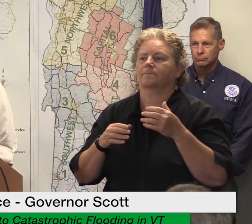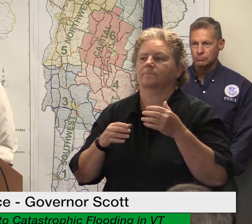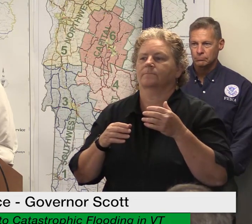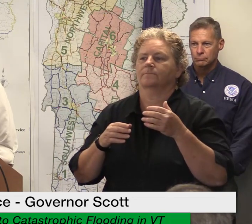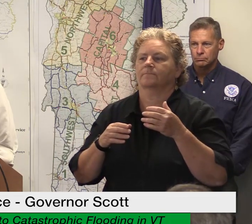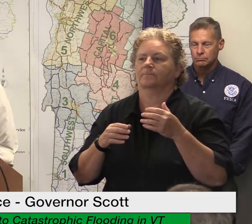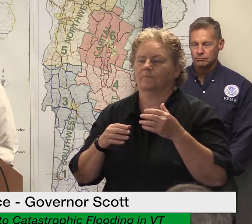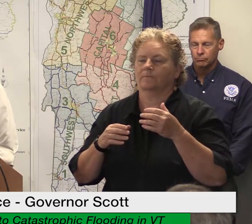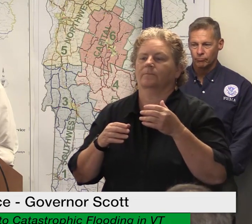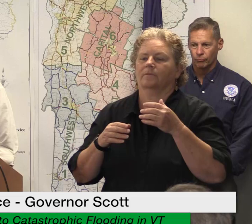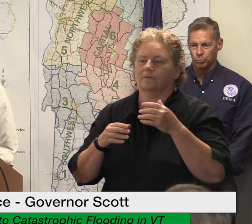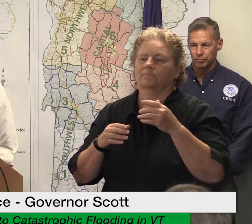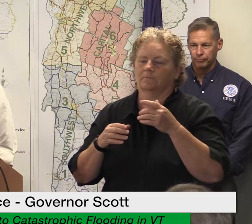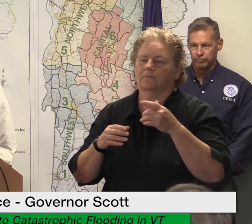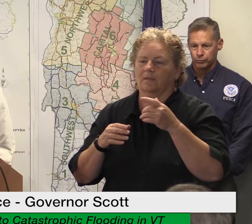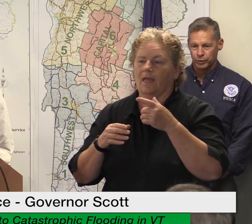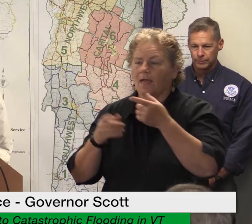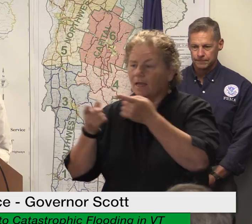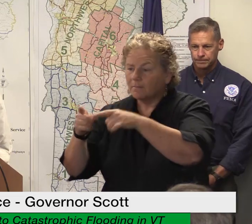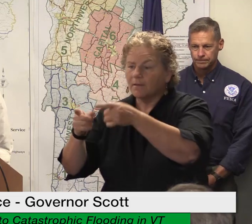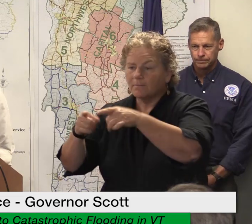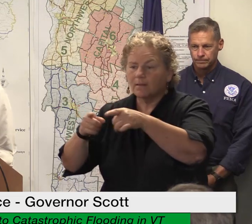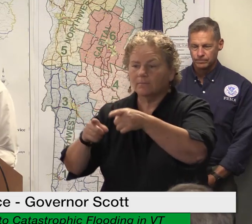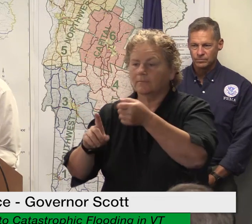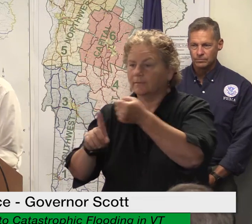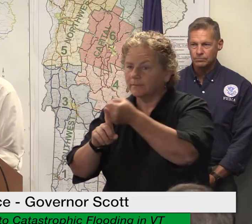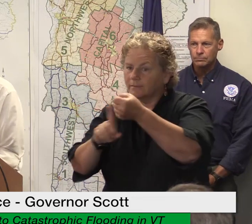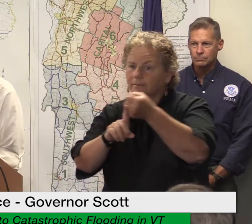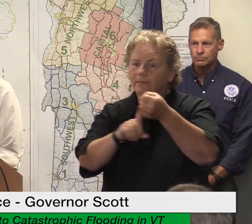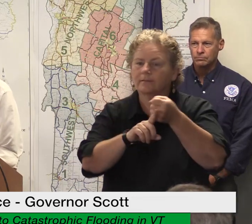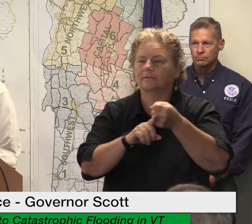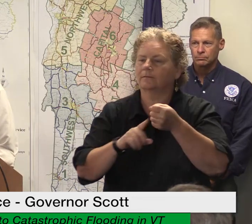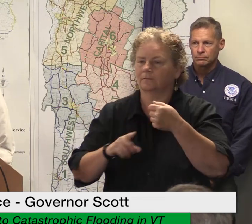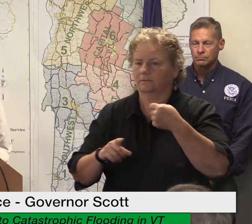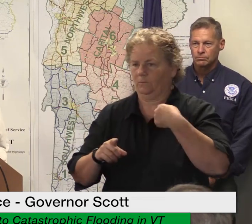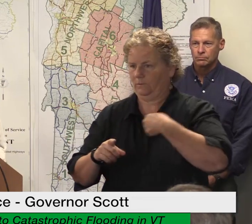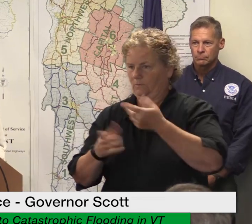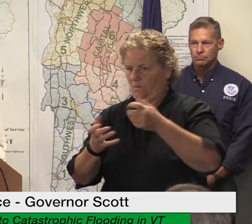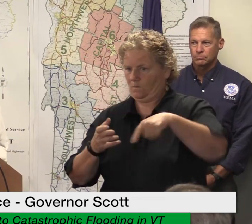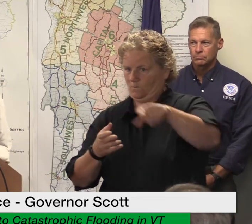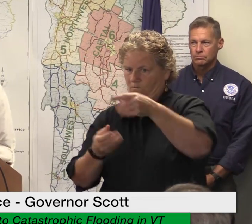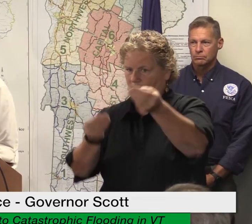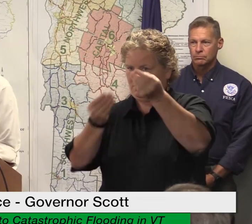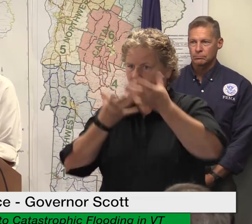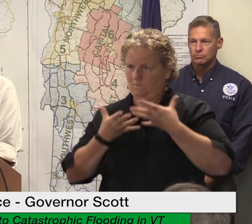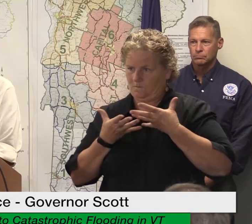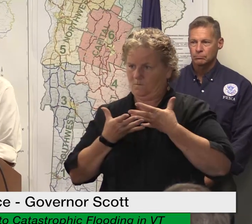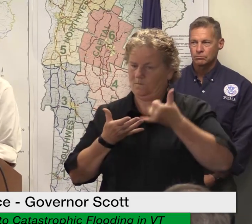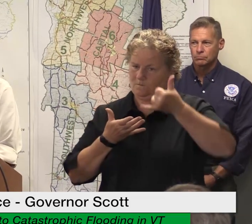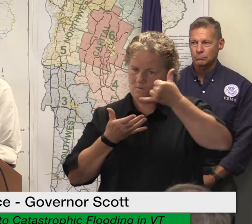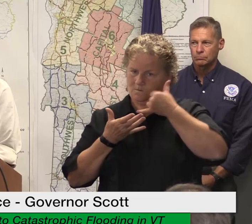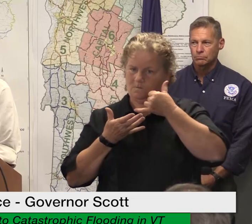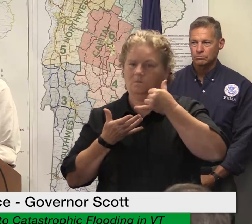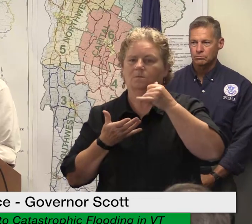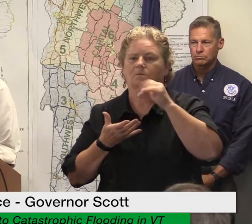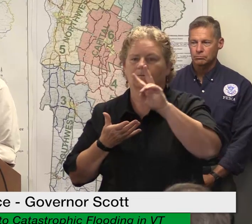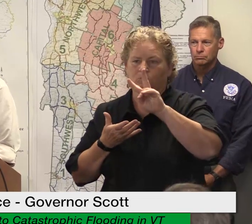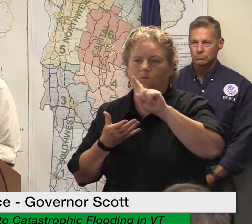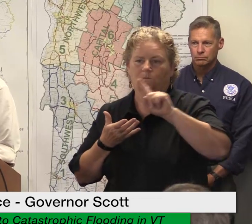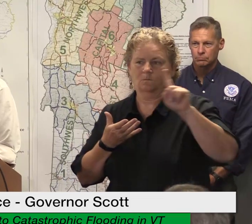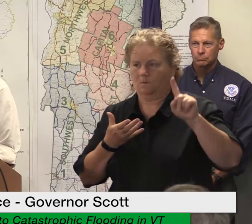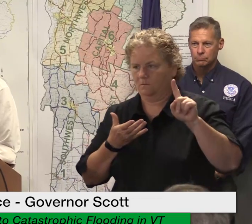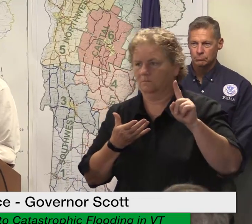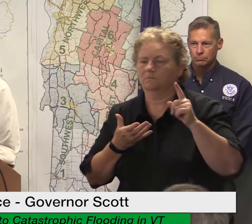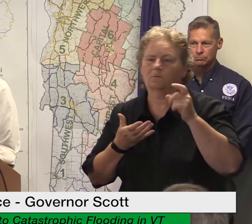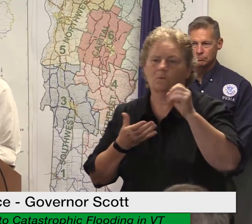to 211 if there's one takeaway from the presser it should be to report your damage